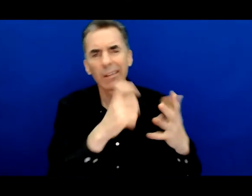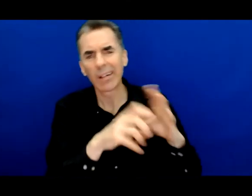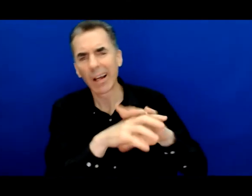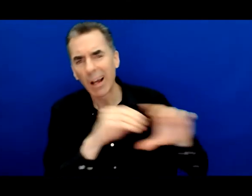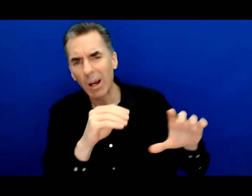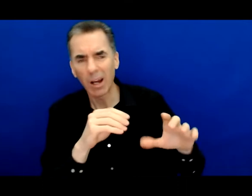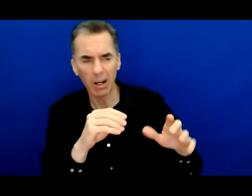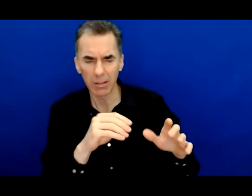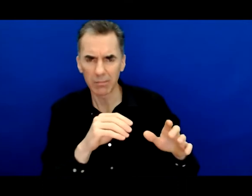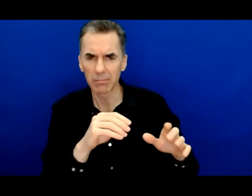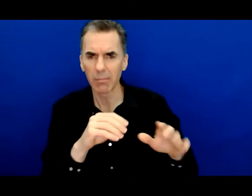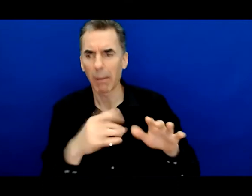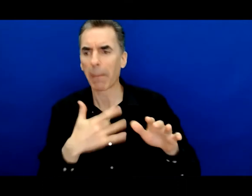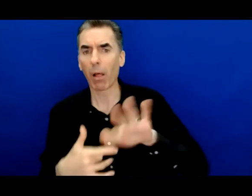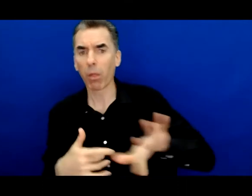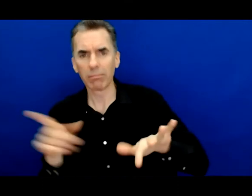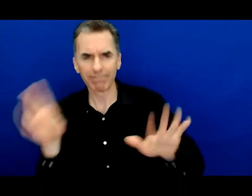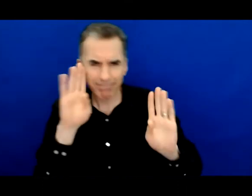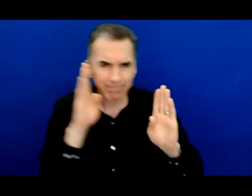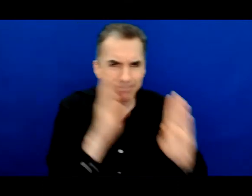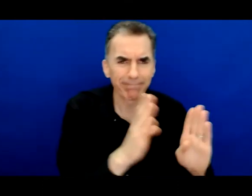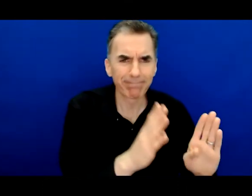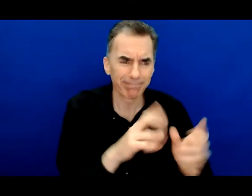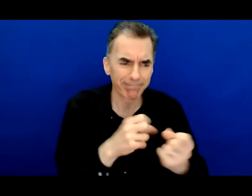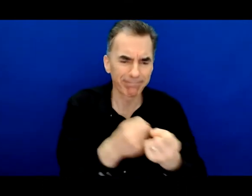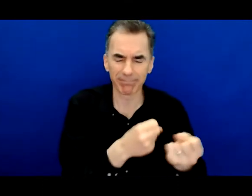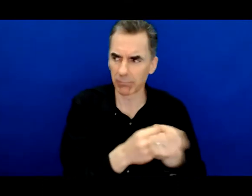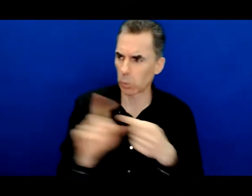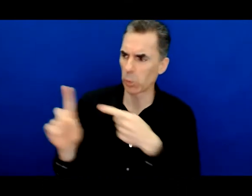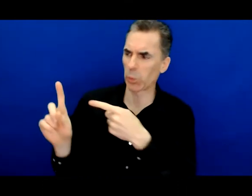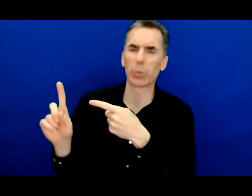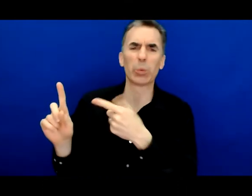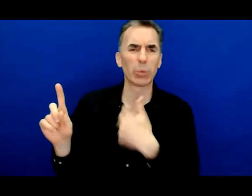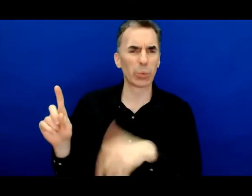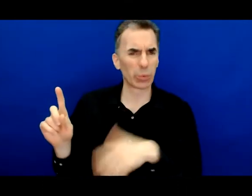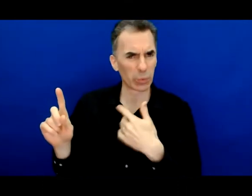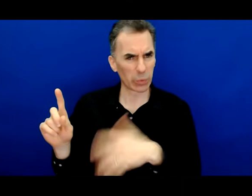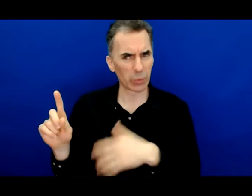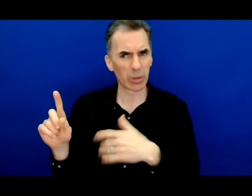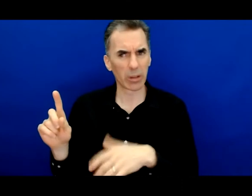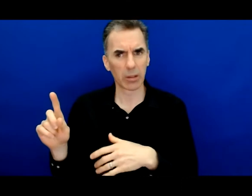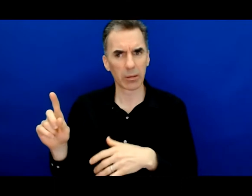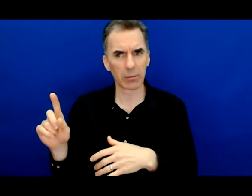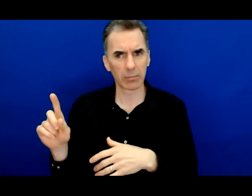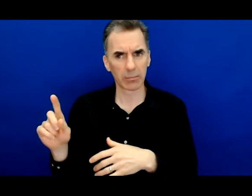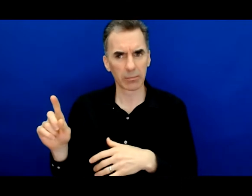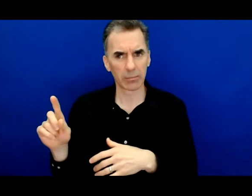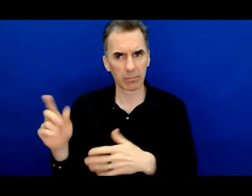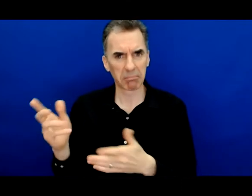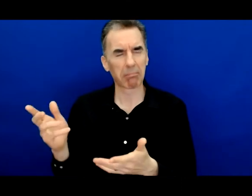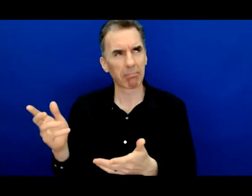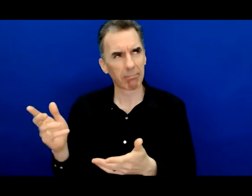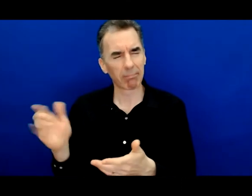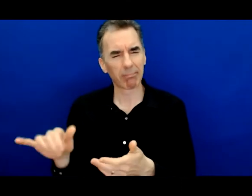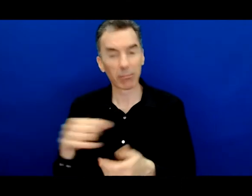you talk about your experience and your journey to how far you have come and successful quite frankly right you